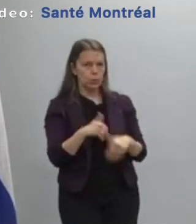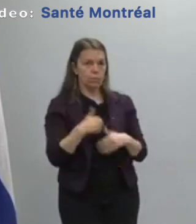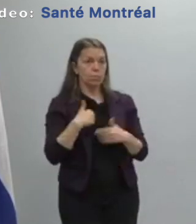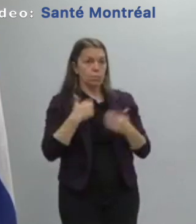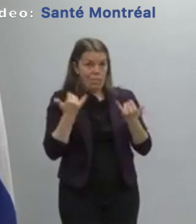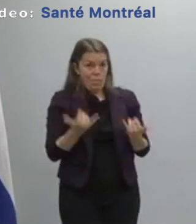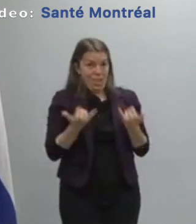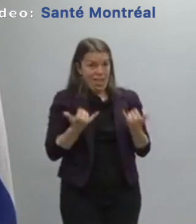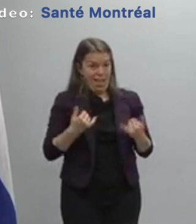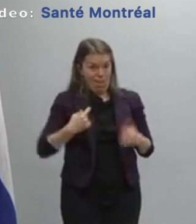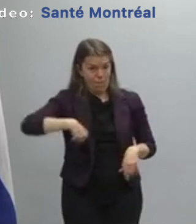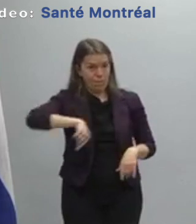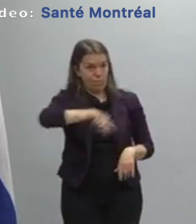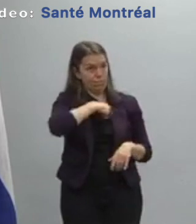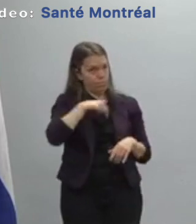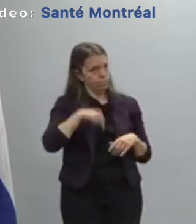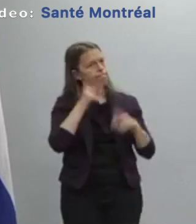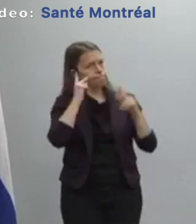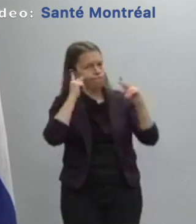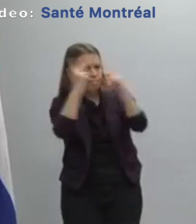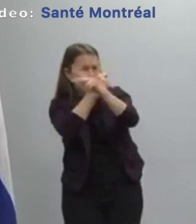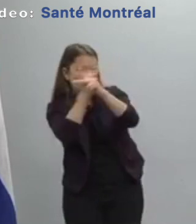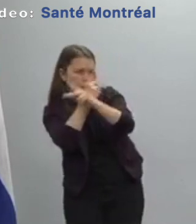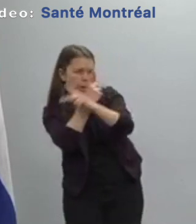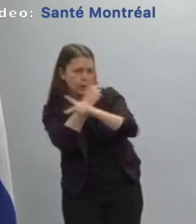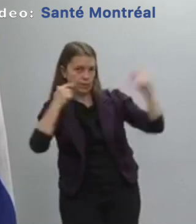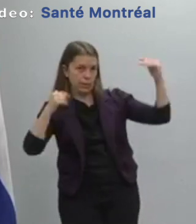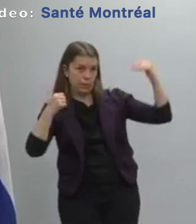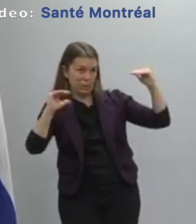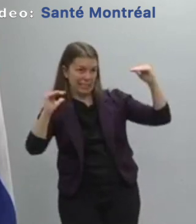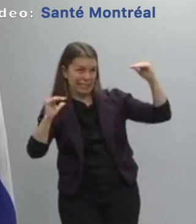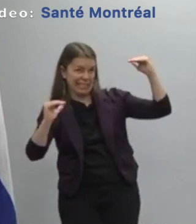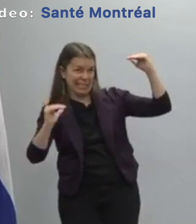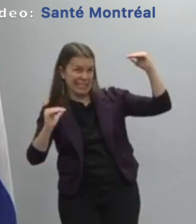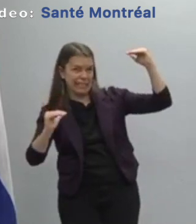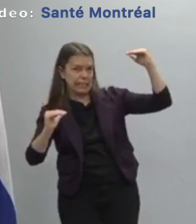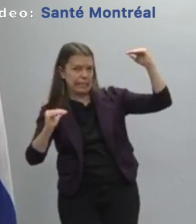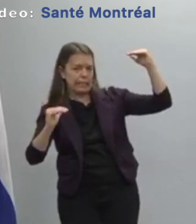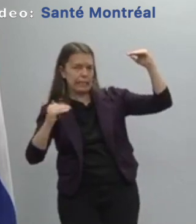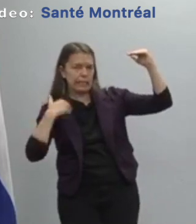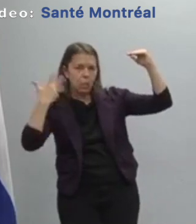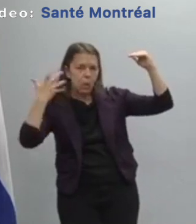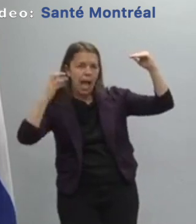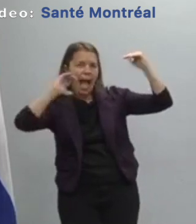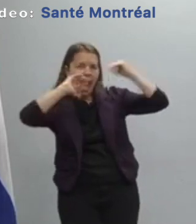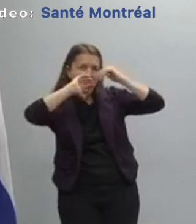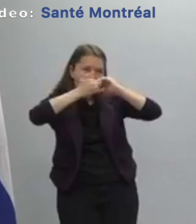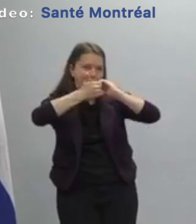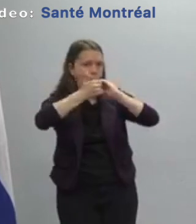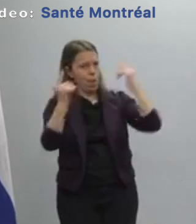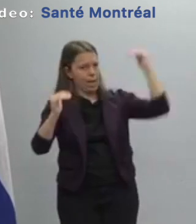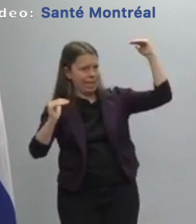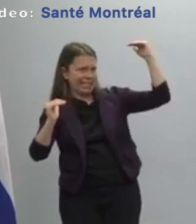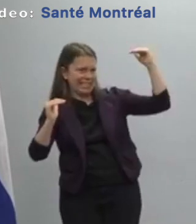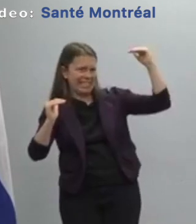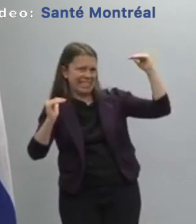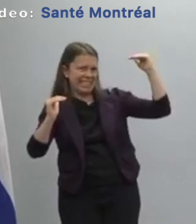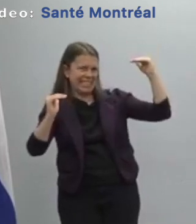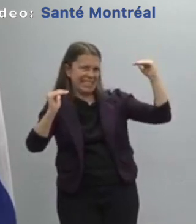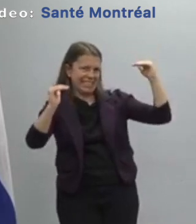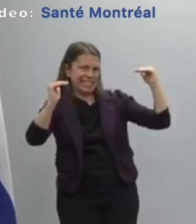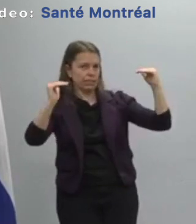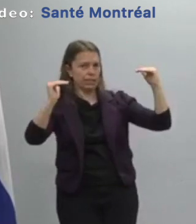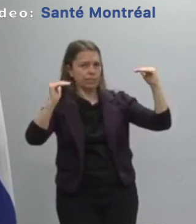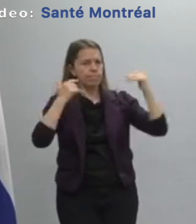reduce this gap in those inequalities facing the pandemic and we have different strategy put in